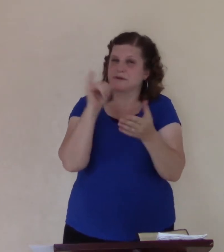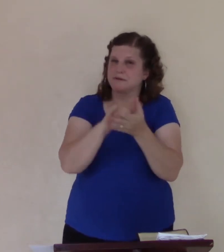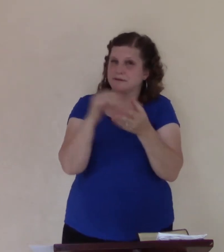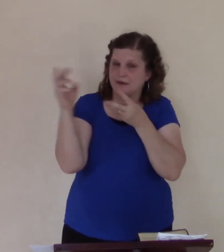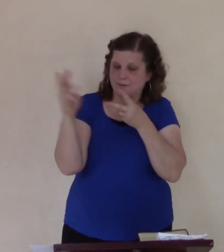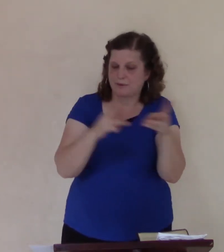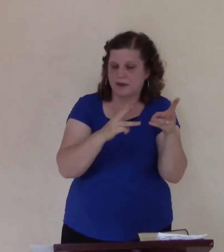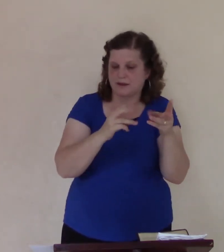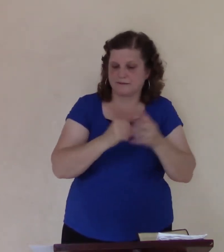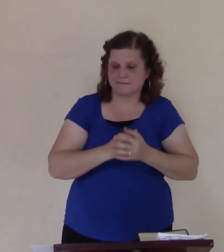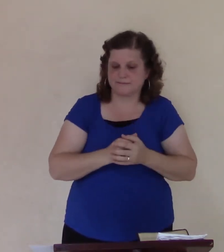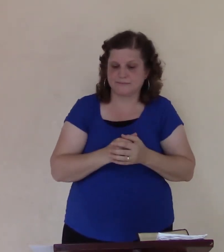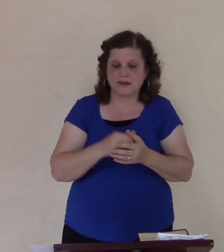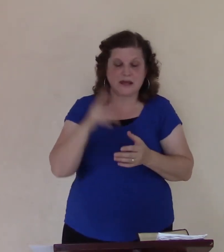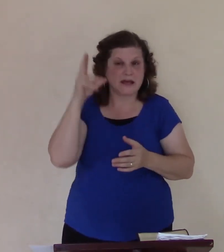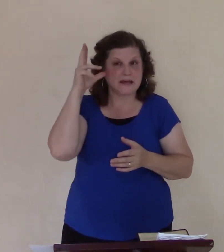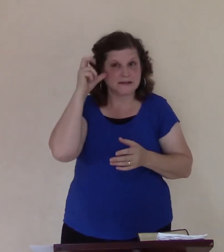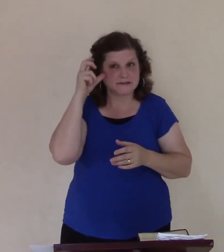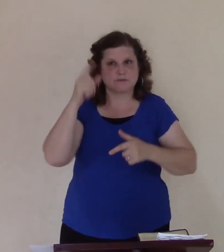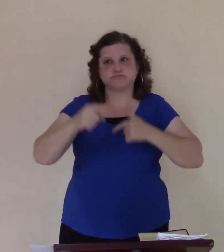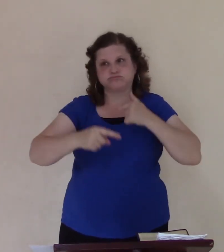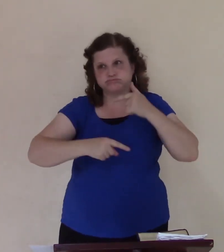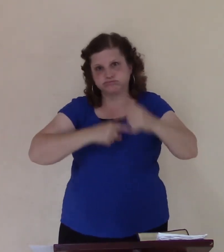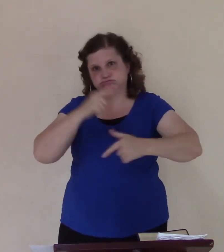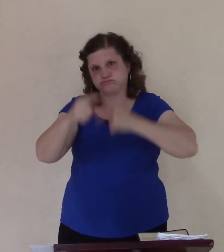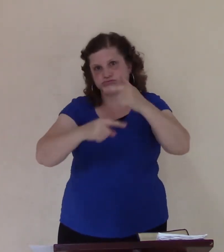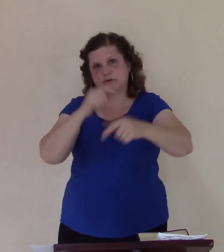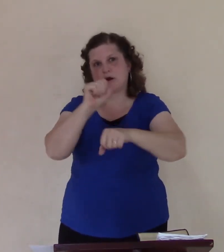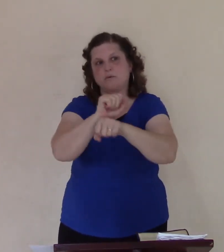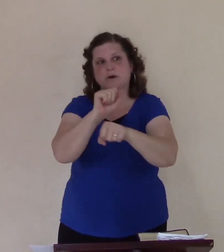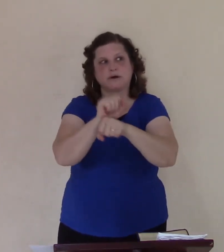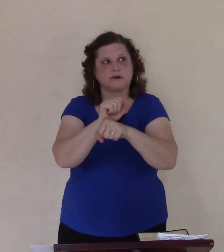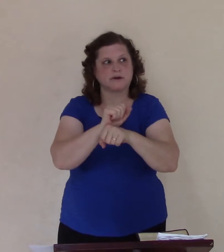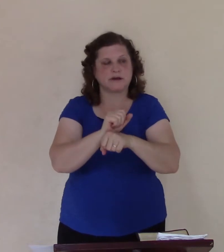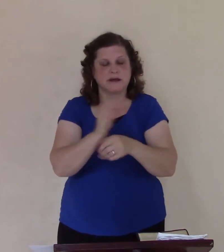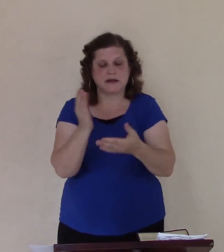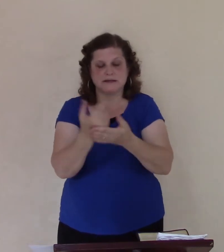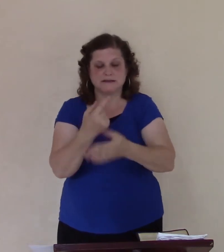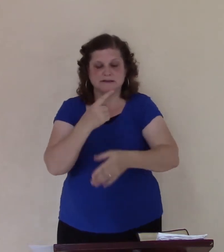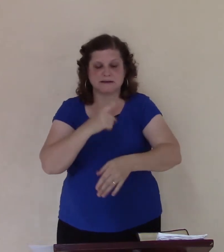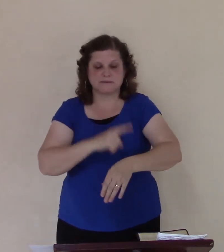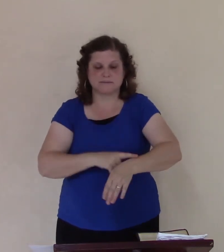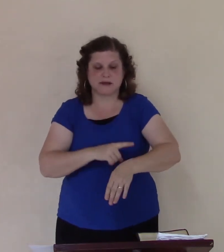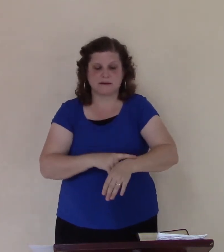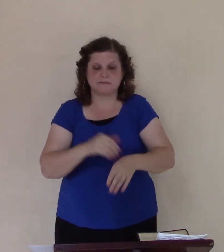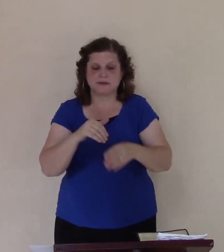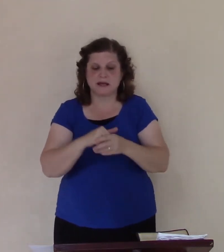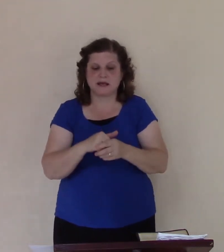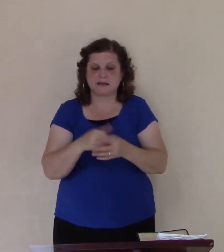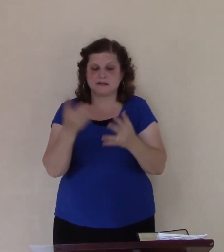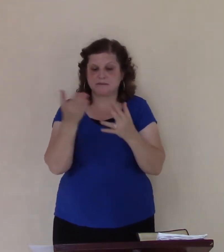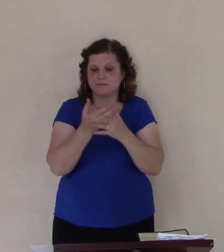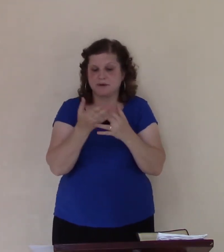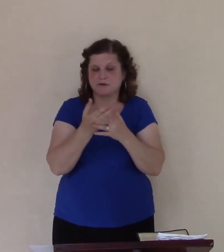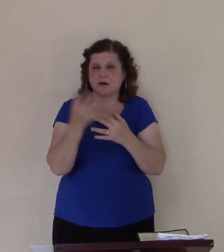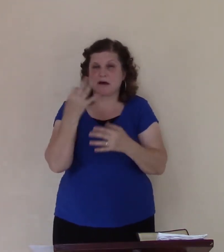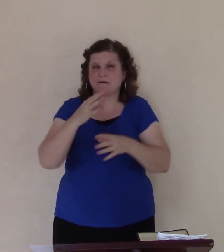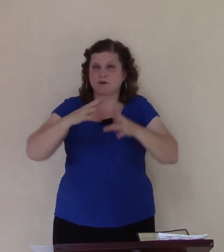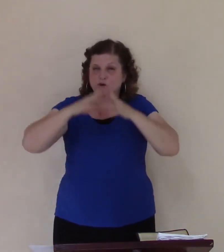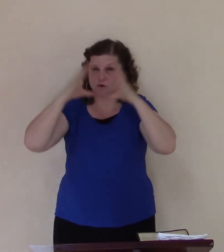Instead, the second number stops working. Sometimes, even in the midst, of the greatest victories, we experience